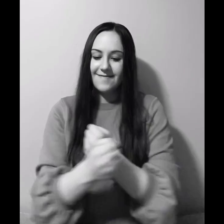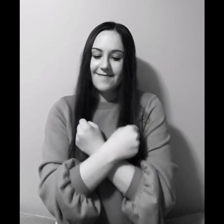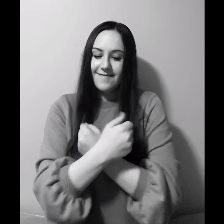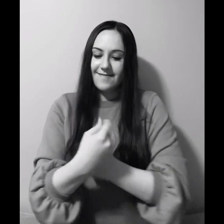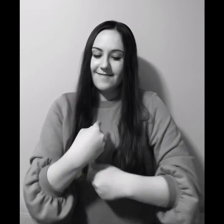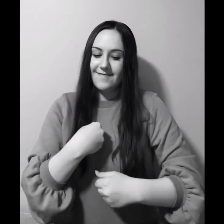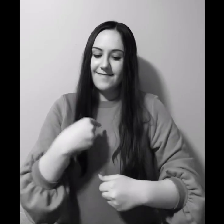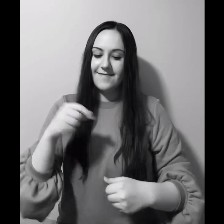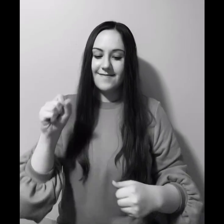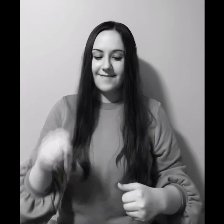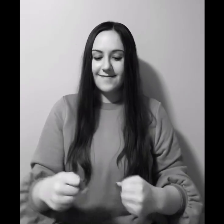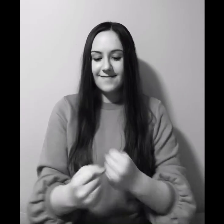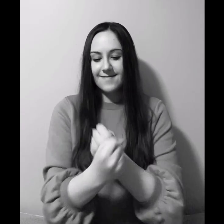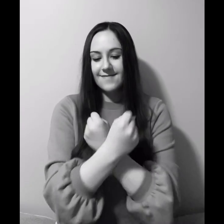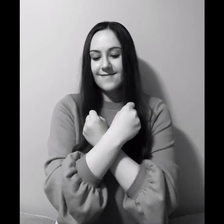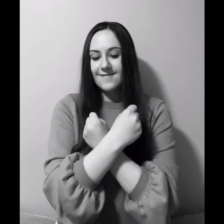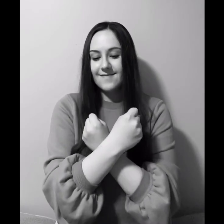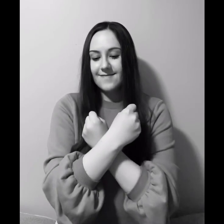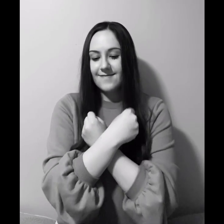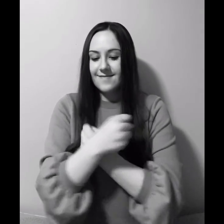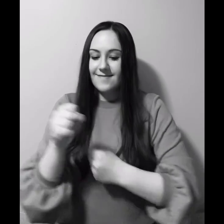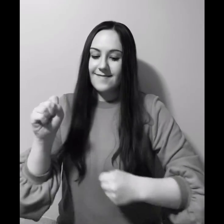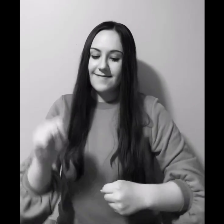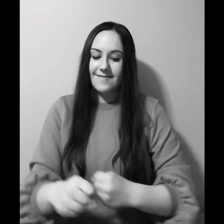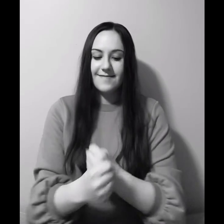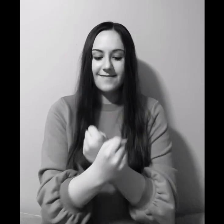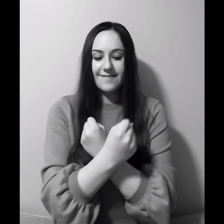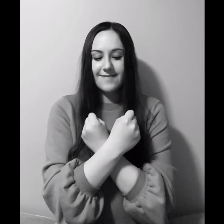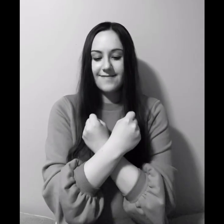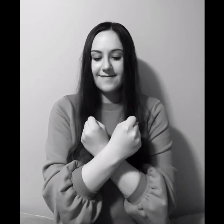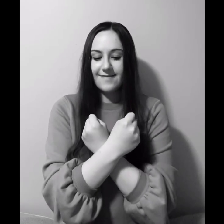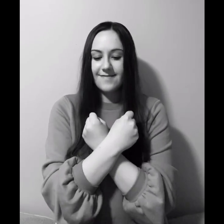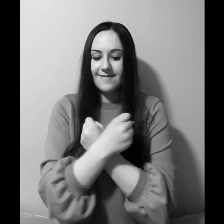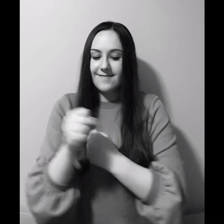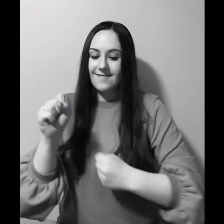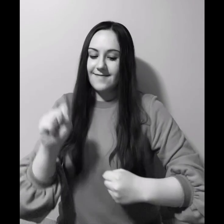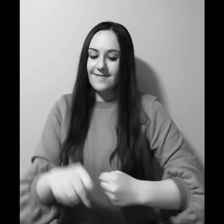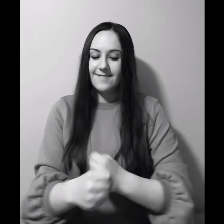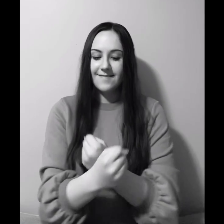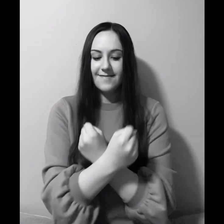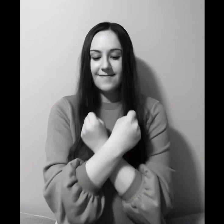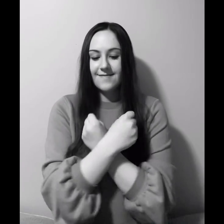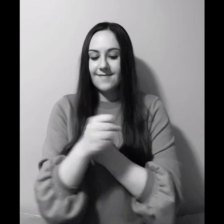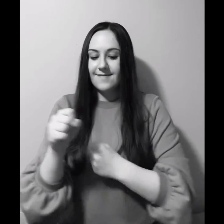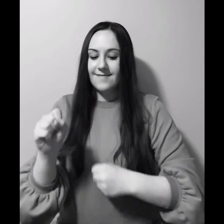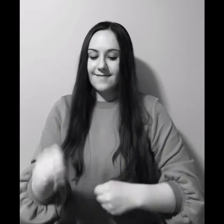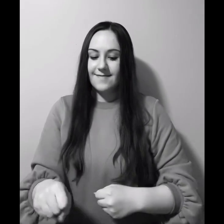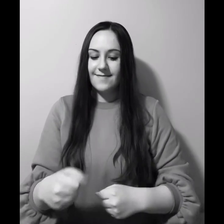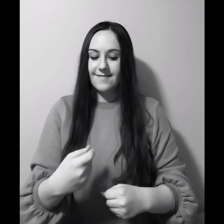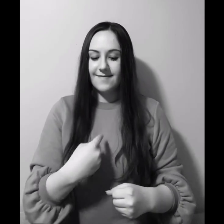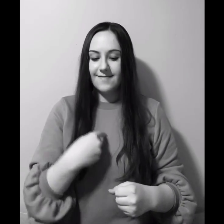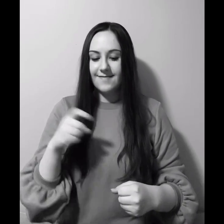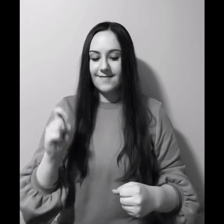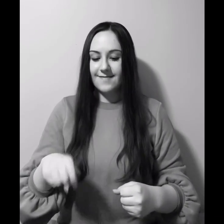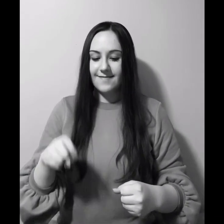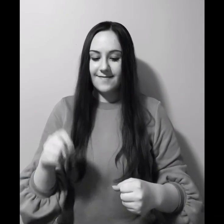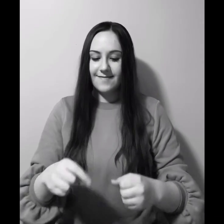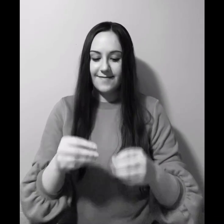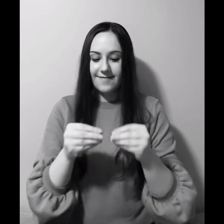love me Yeah To love, love you To love, love you To love you I needed